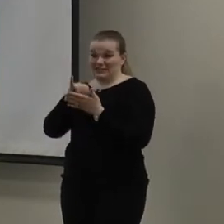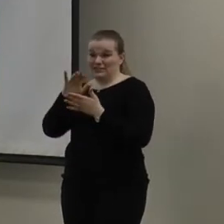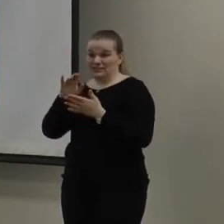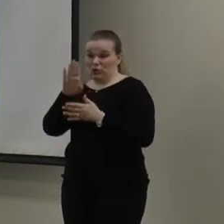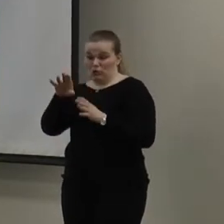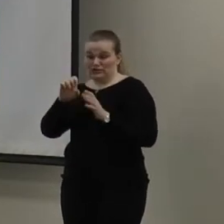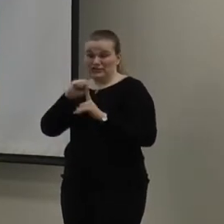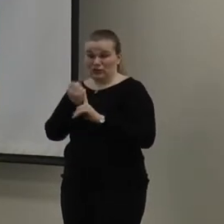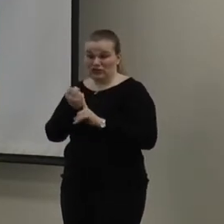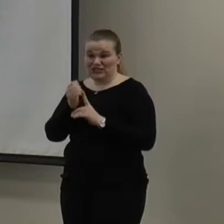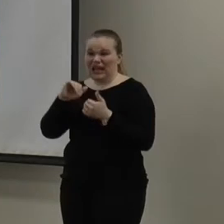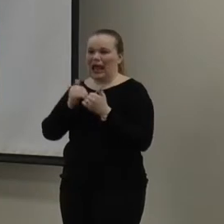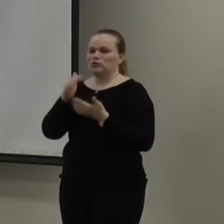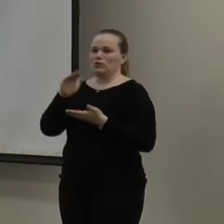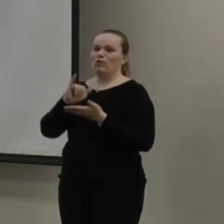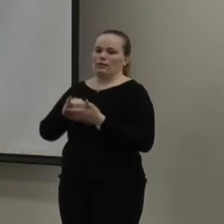and what you can do about that.